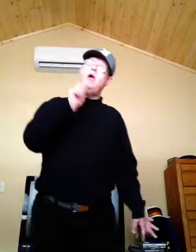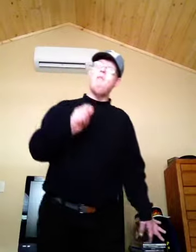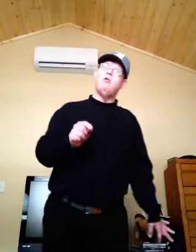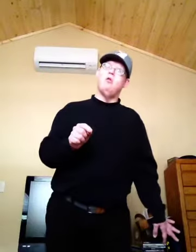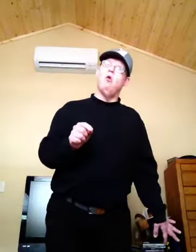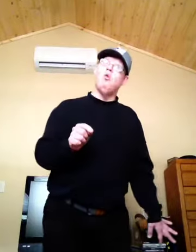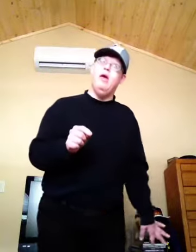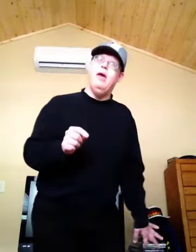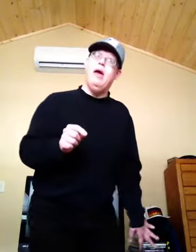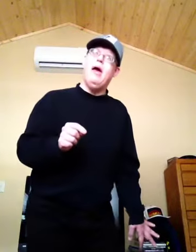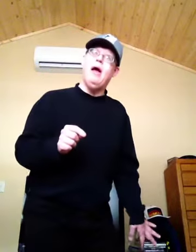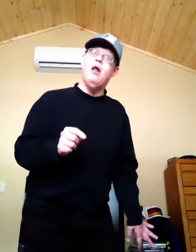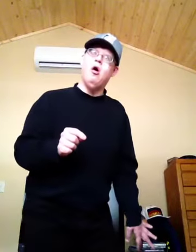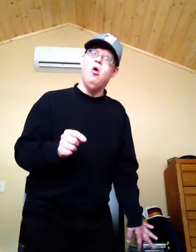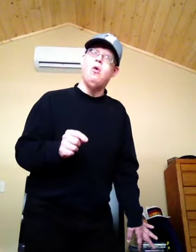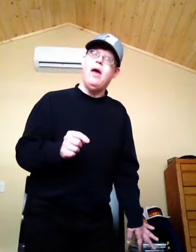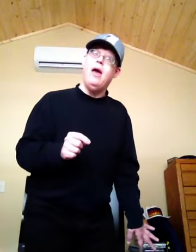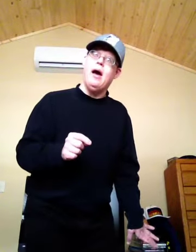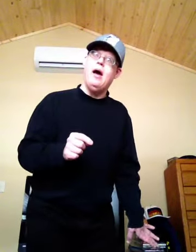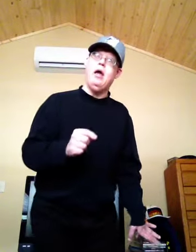name is Loki. L-O-K-I.